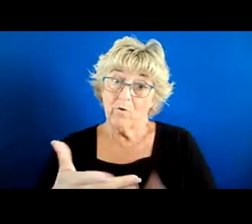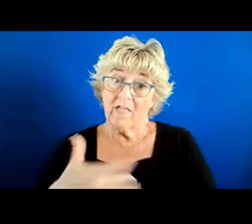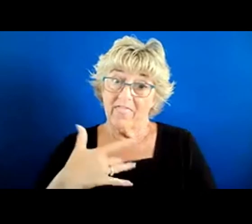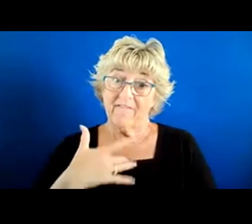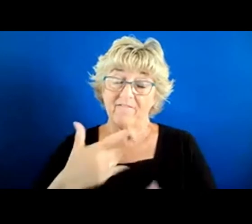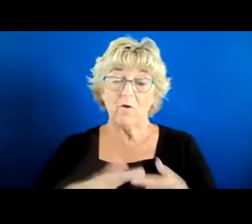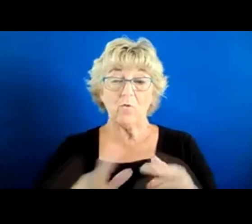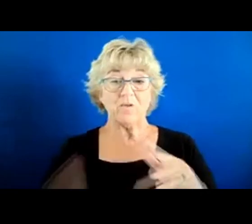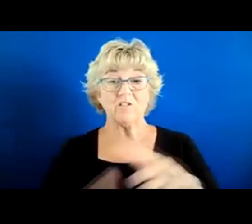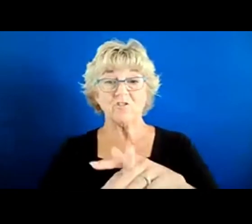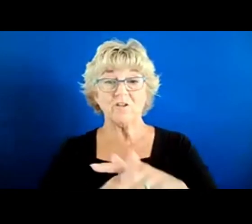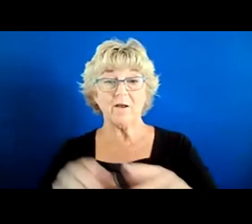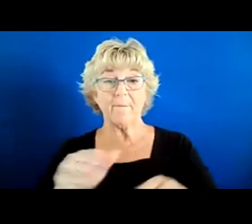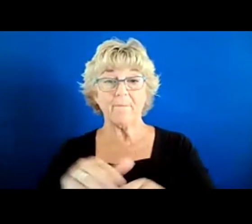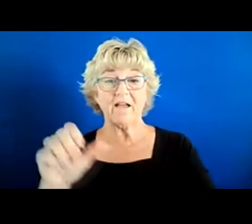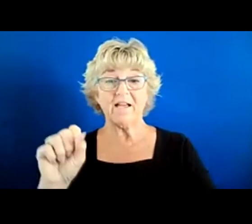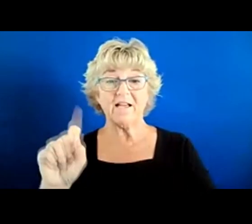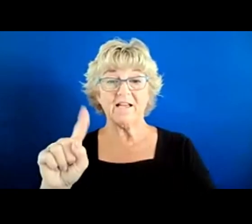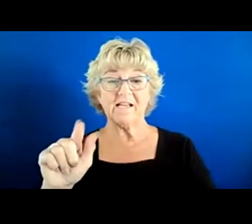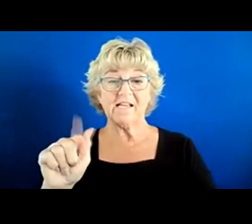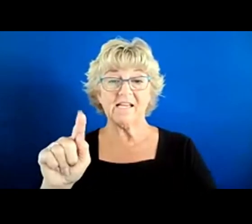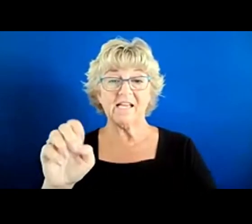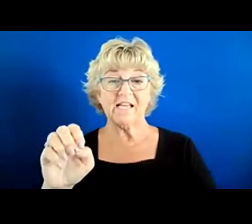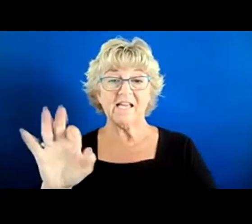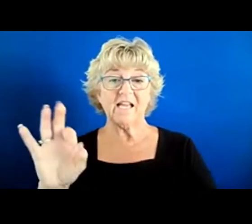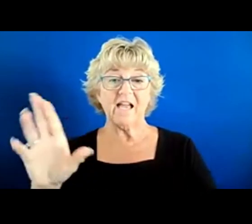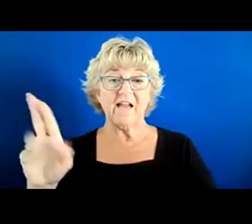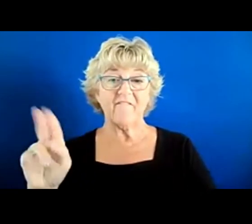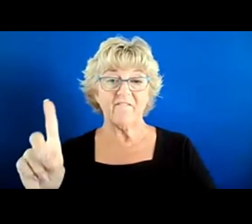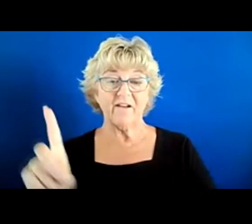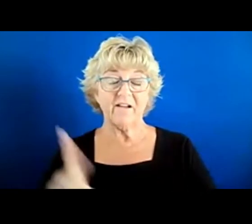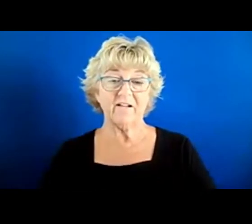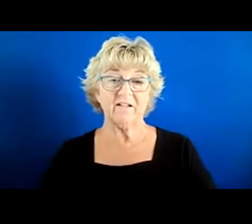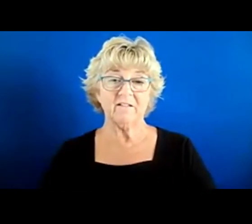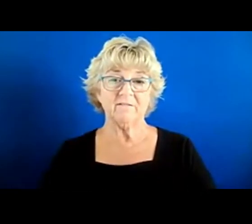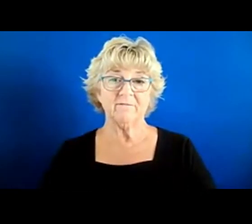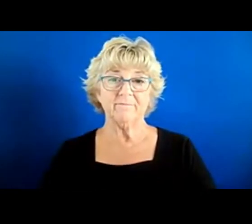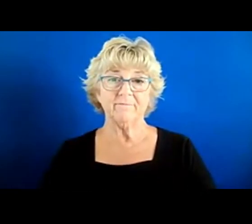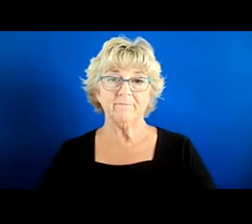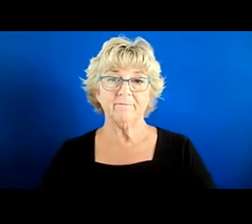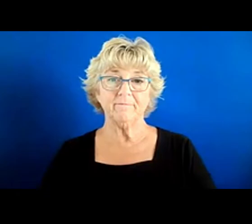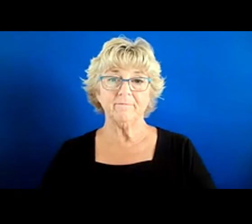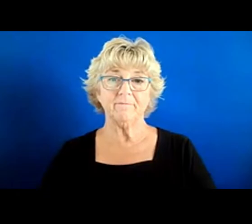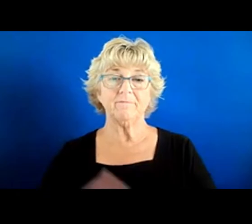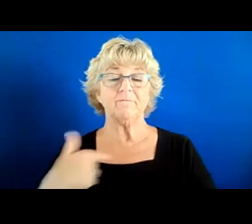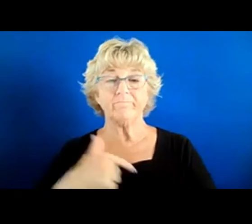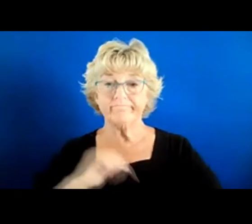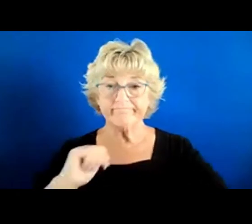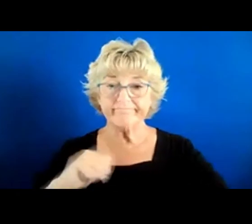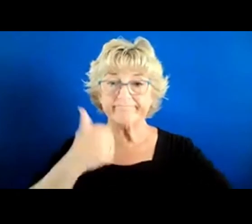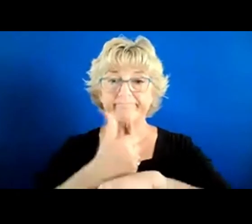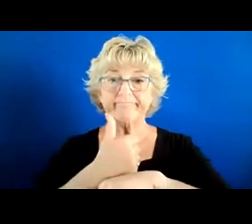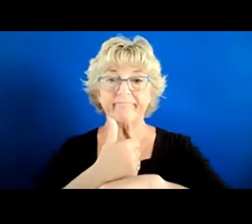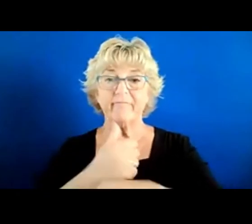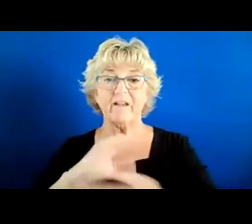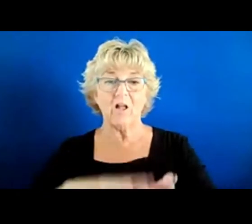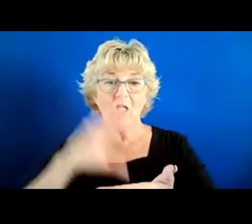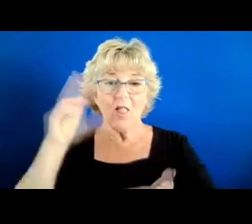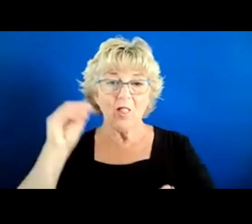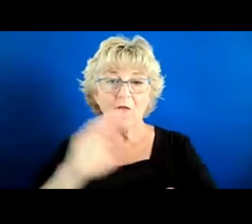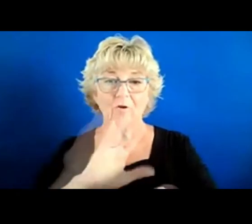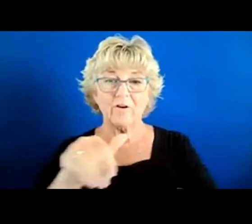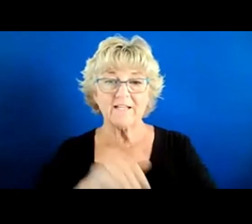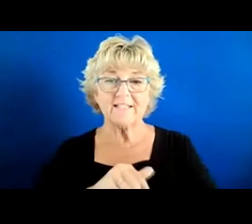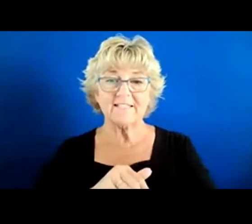they show up at State Fund to be hired? So we created a standardized onboarding program. We created a learning center in our